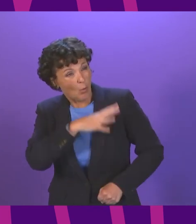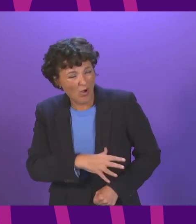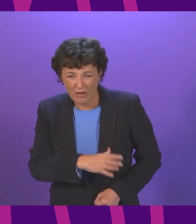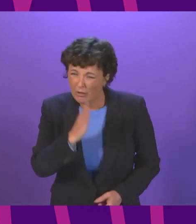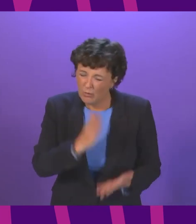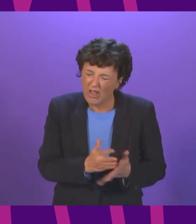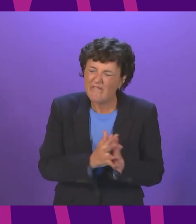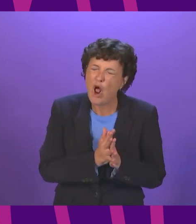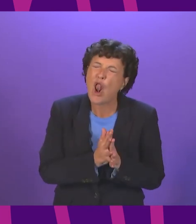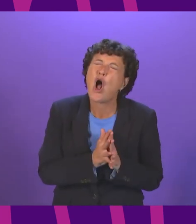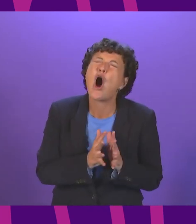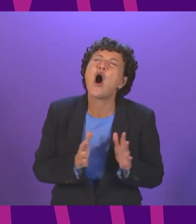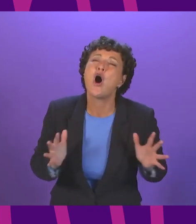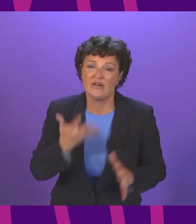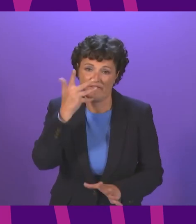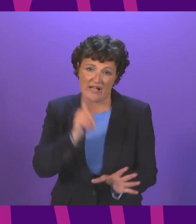long five years ahead of us